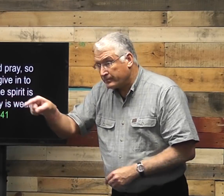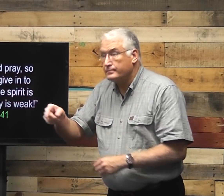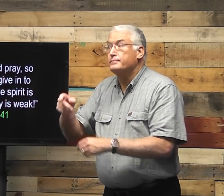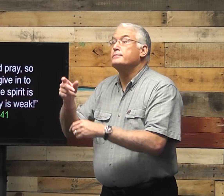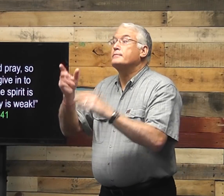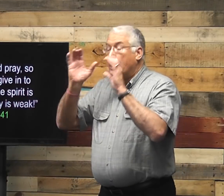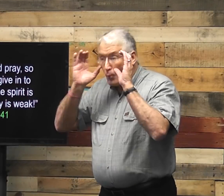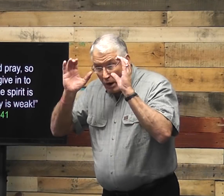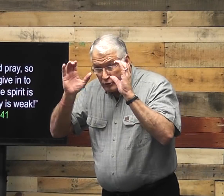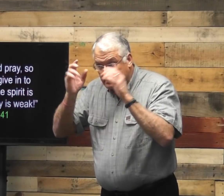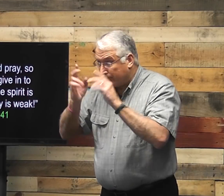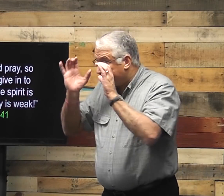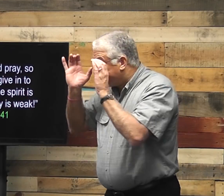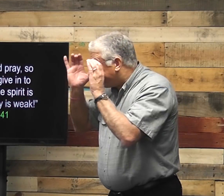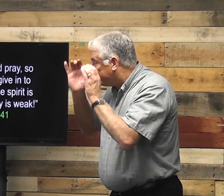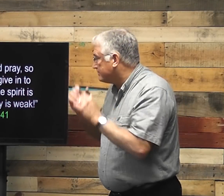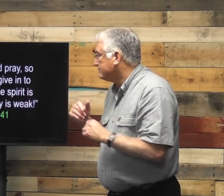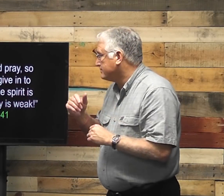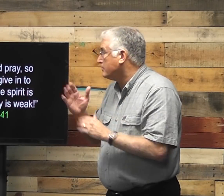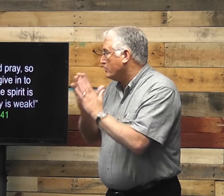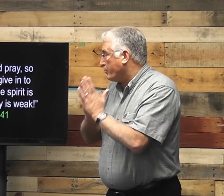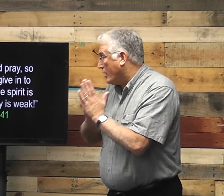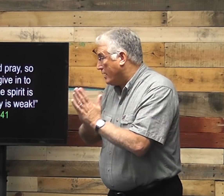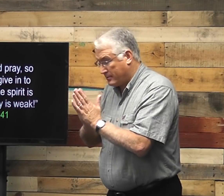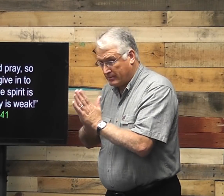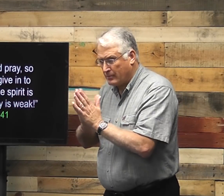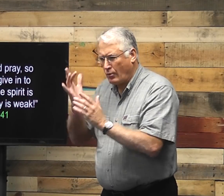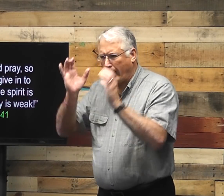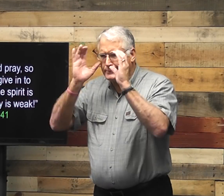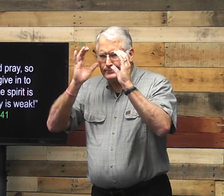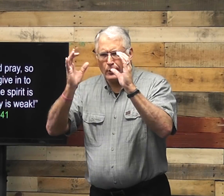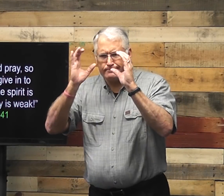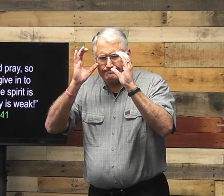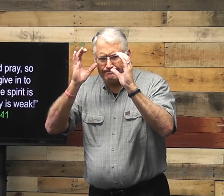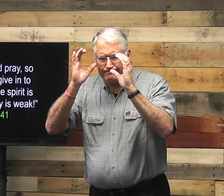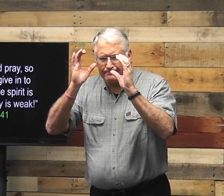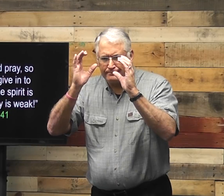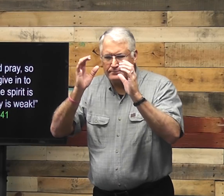He told them, keep watch and pray. Keep watch.